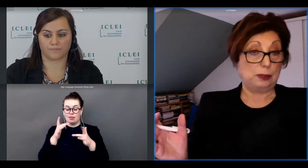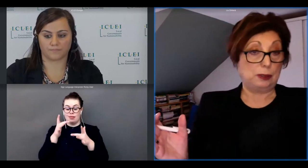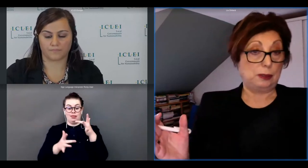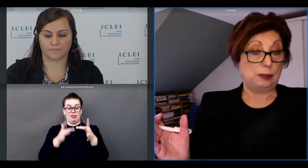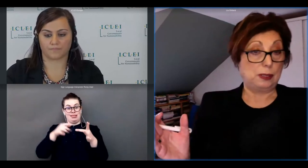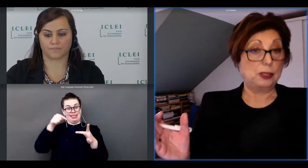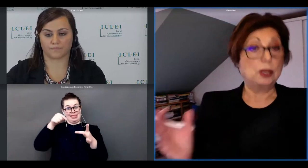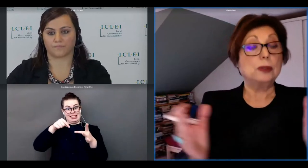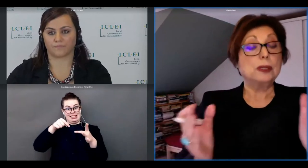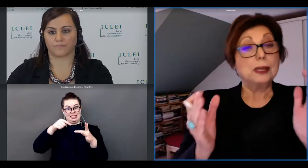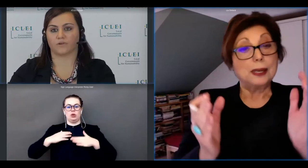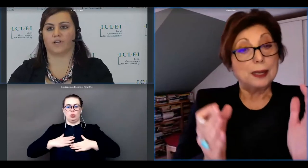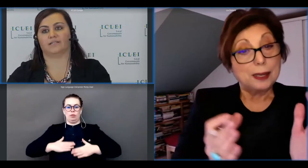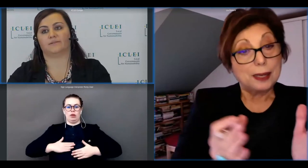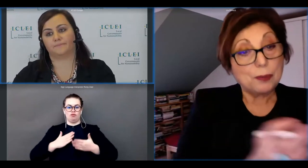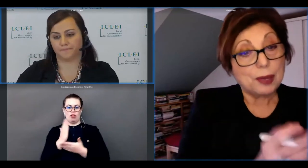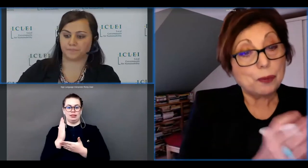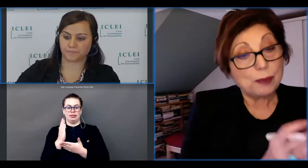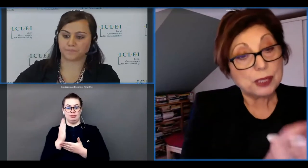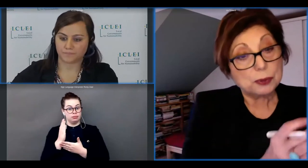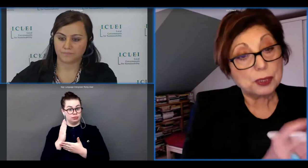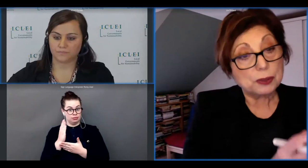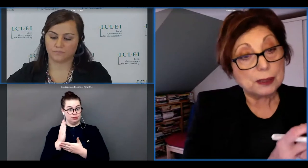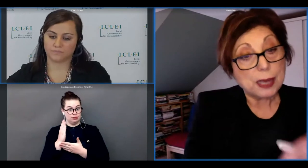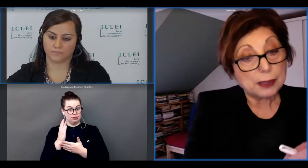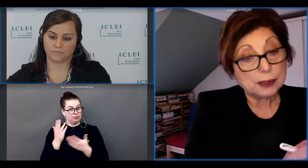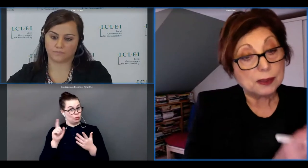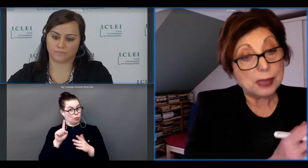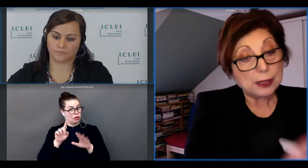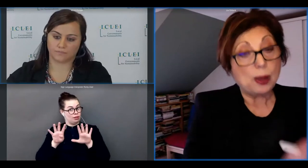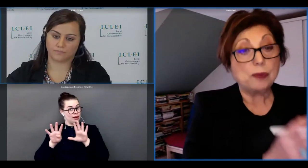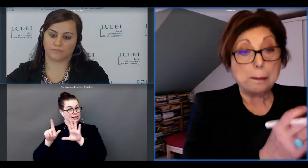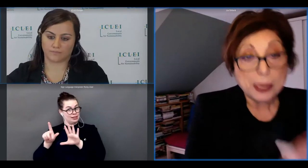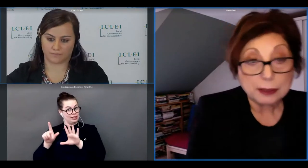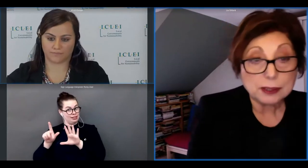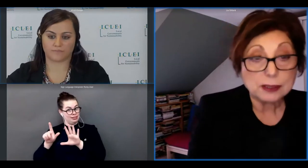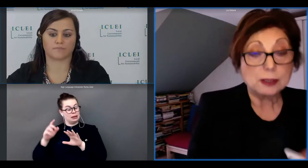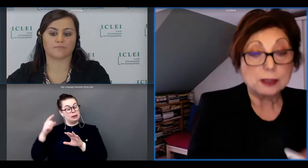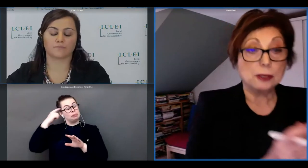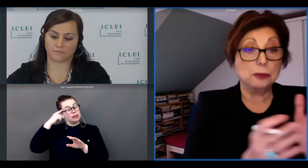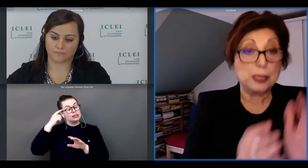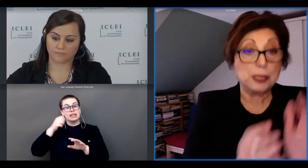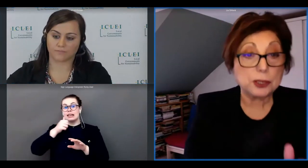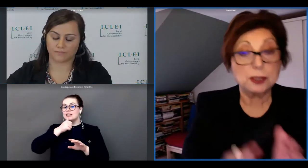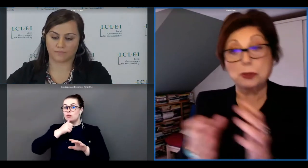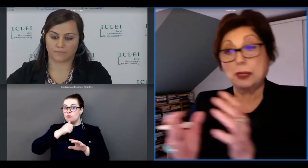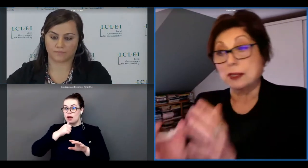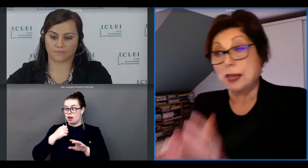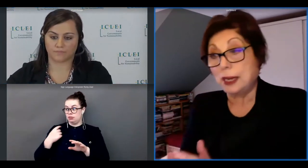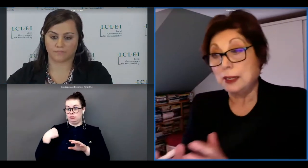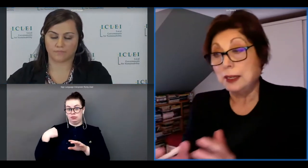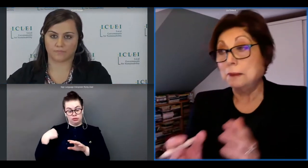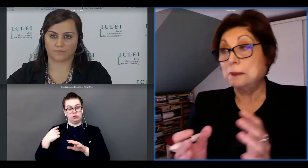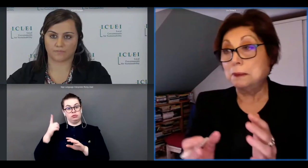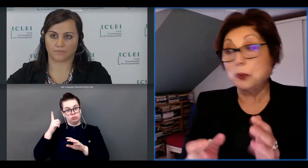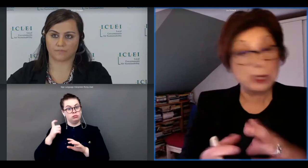so right if you have a situation like that then you have a base on which you can say